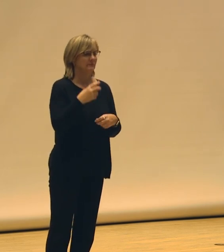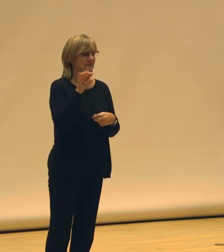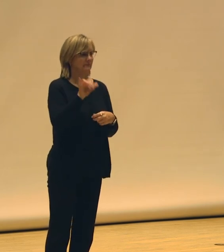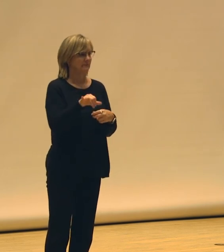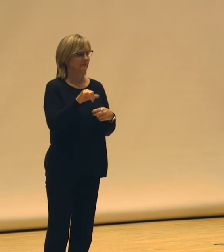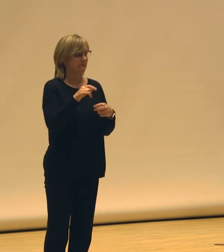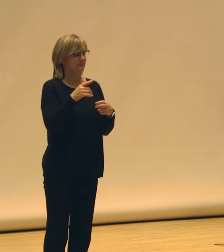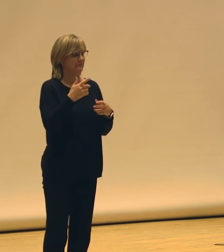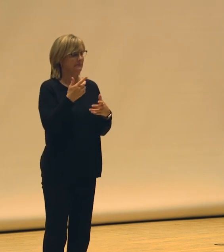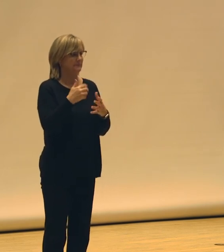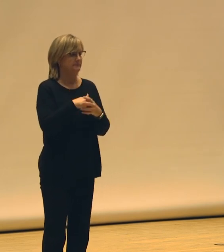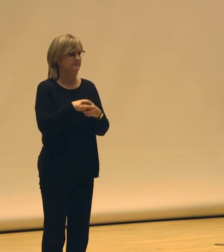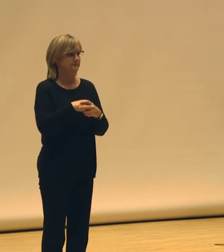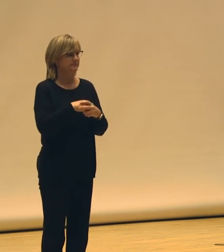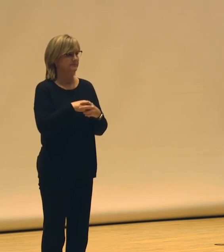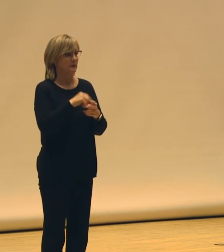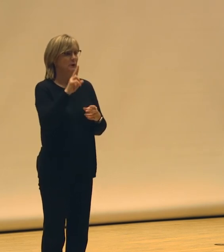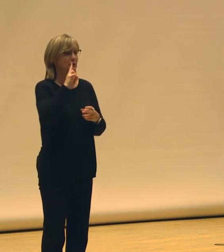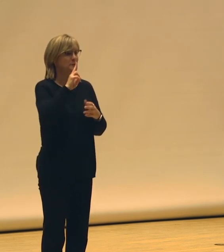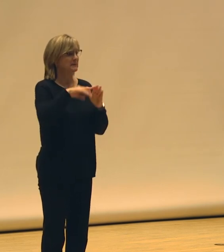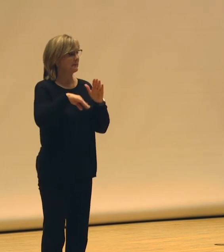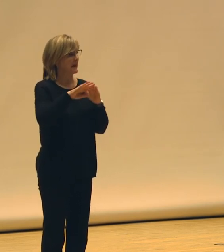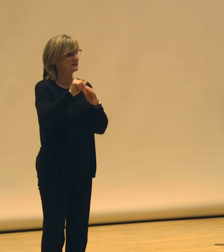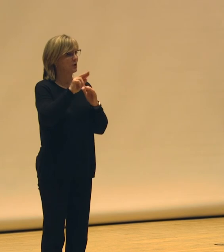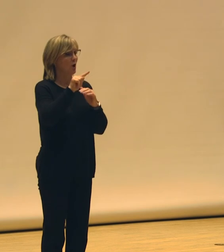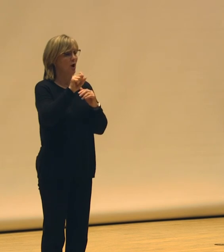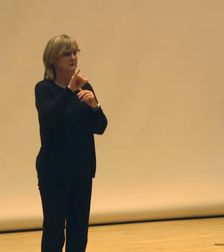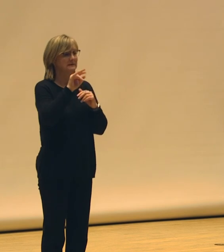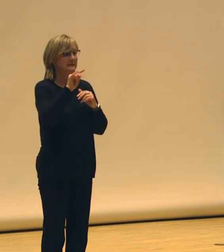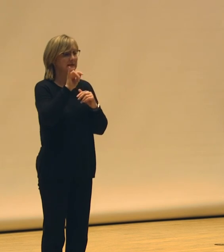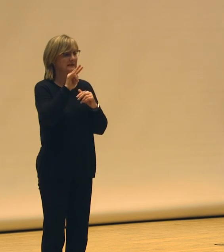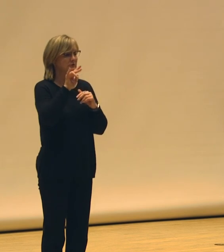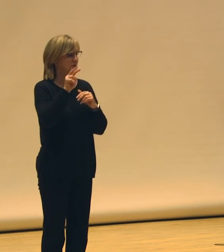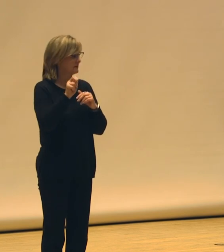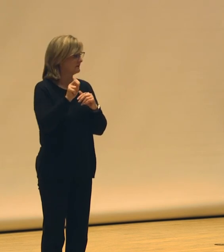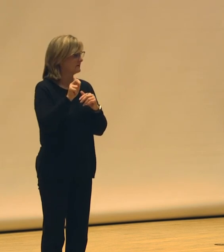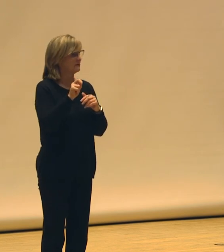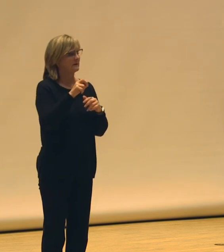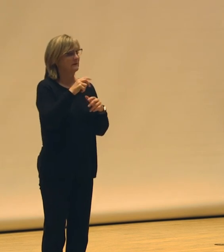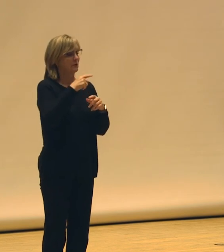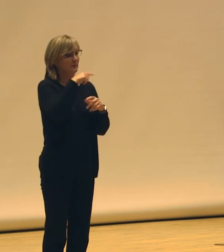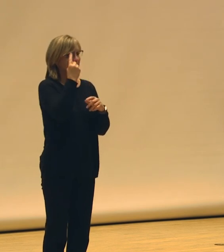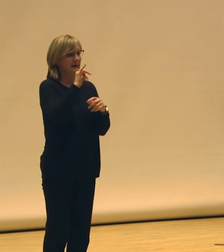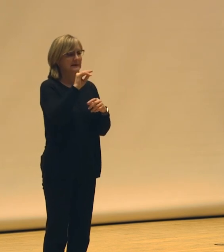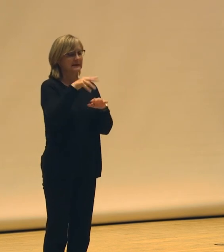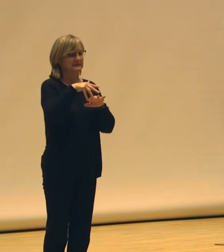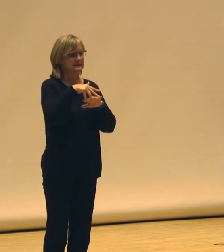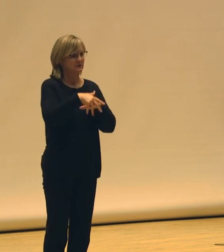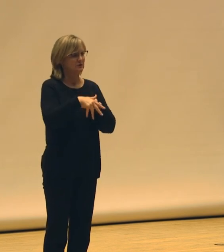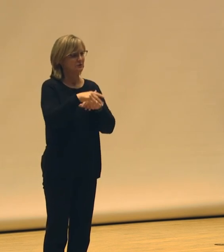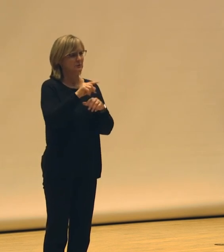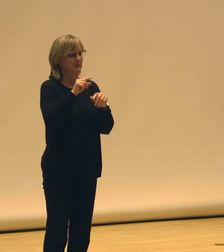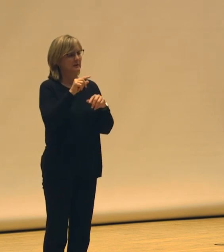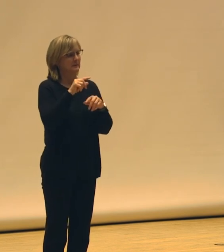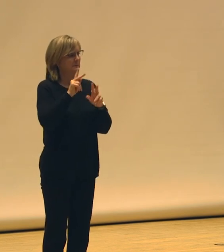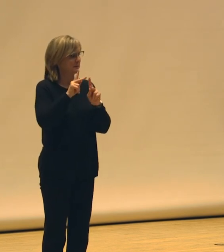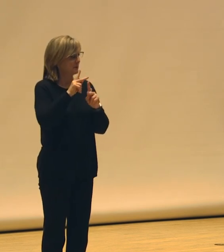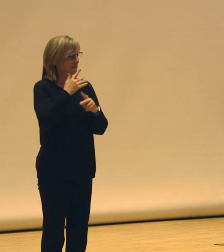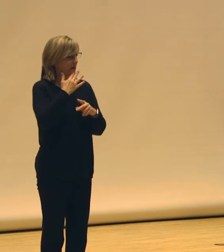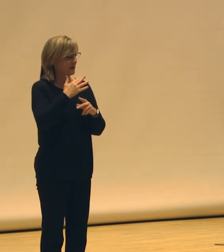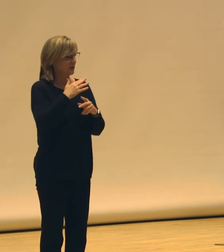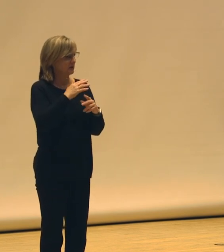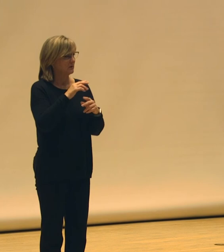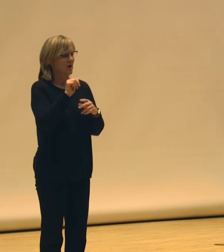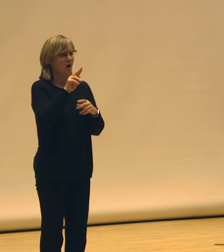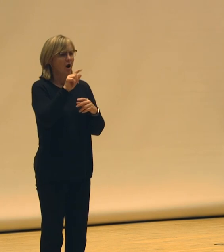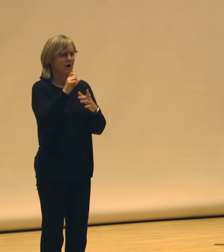Houston-based arts initiative that was funding black, indigenous, and people of color arts groups at Six to a Wagon as part of,